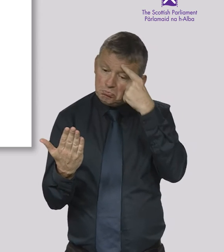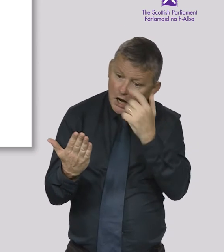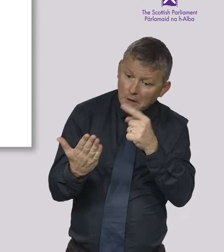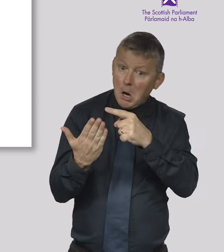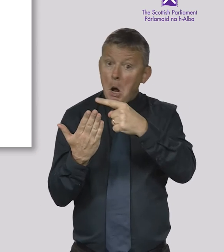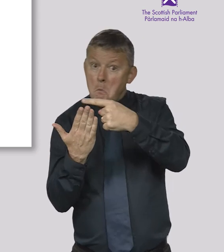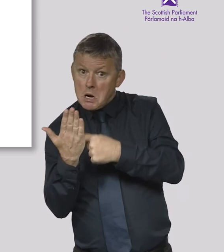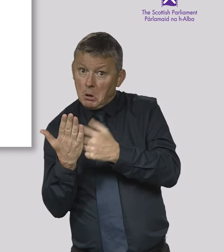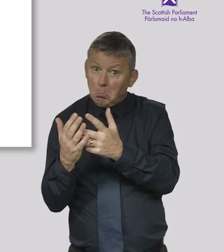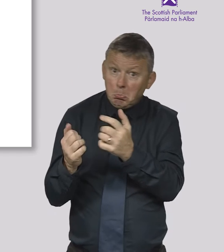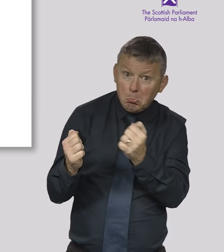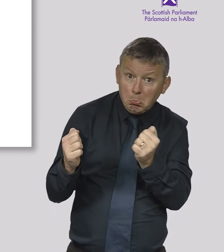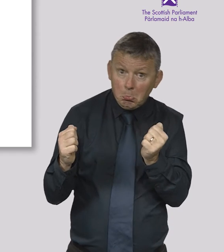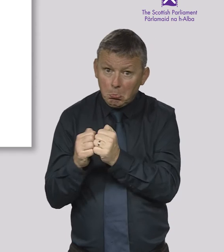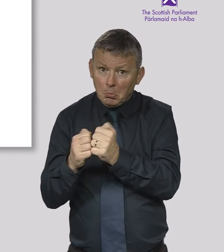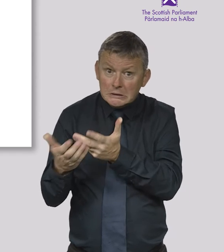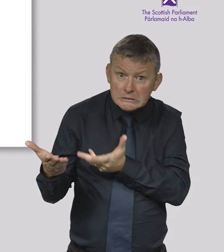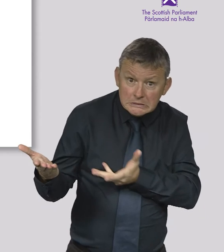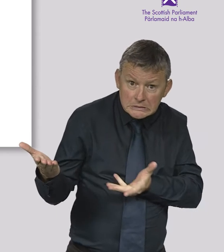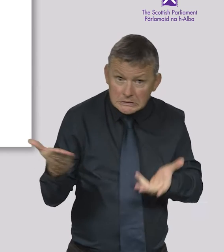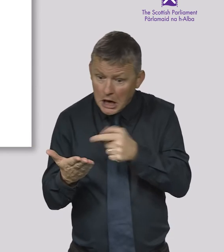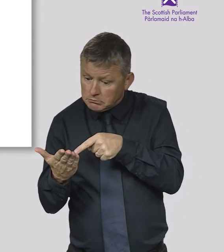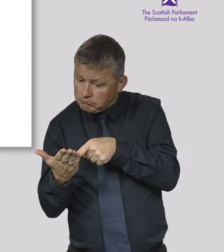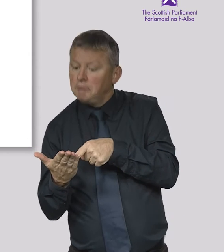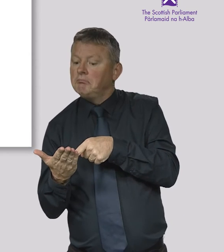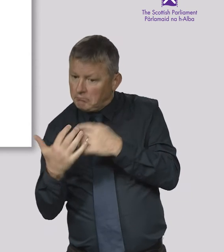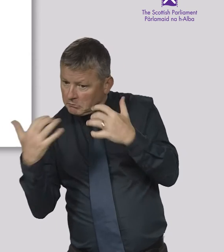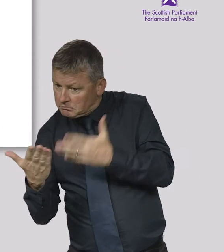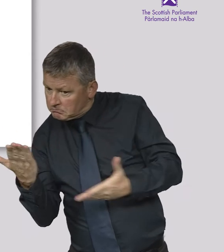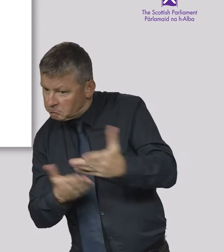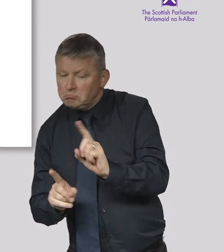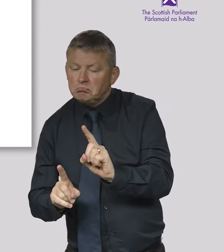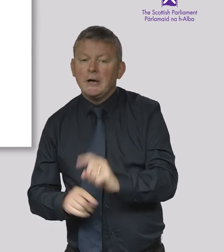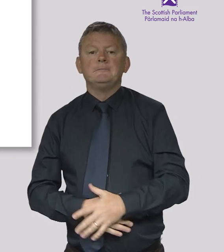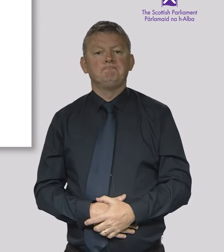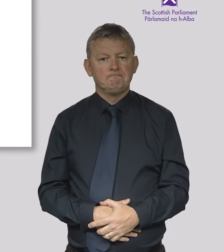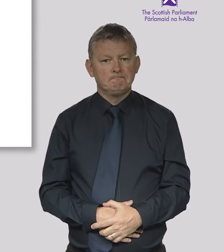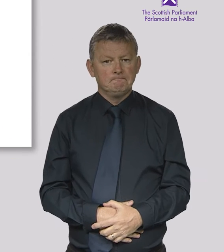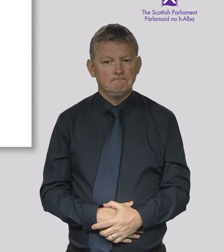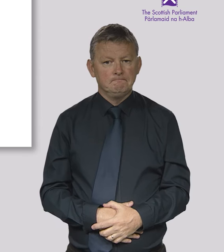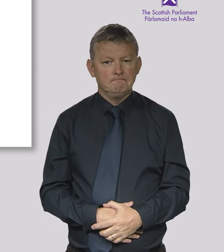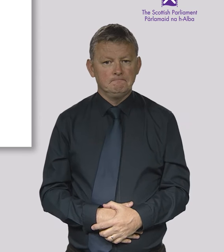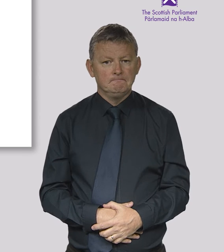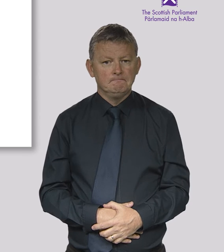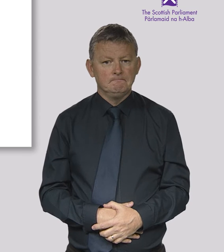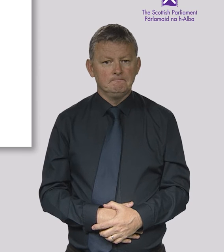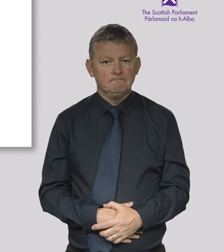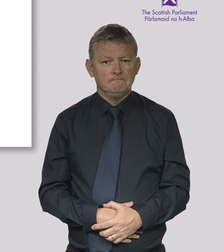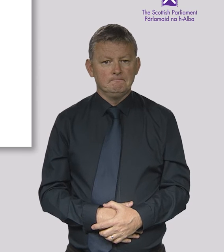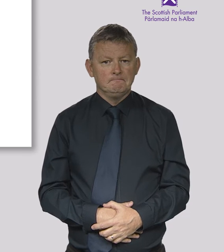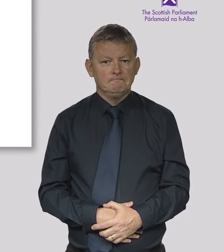for their input. The Parliament then debates and reaches a decision on the general principles of the Bill in the Chamber.